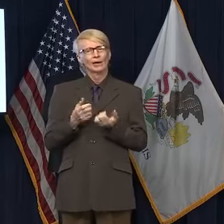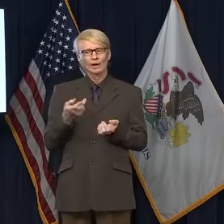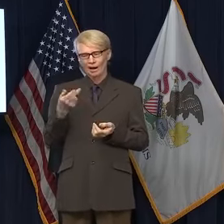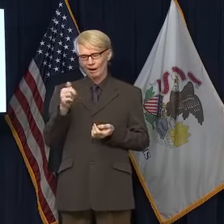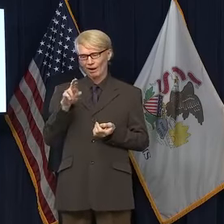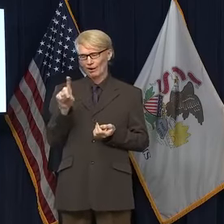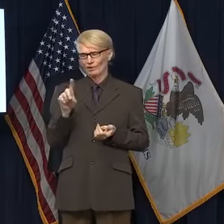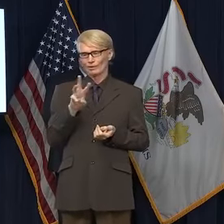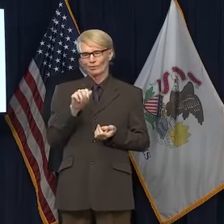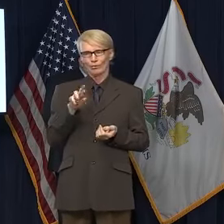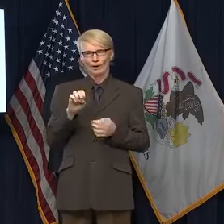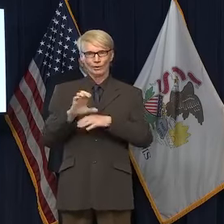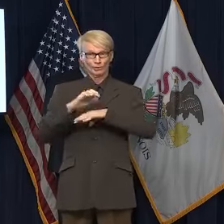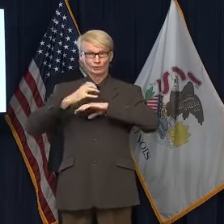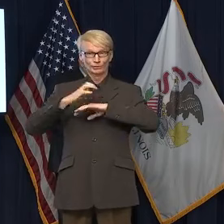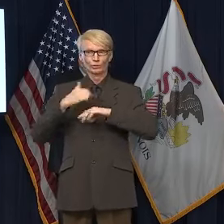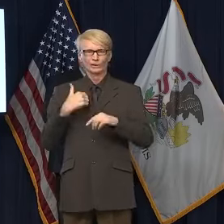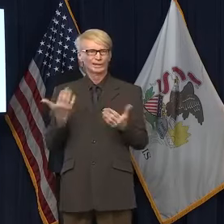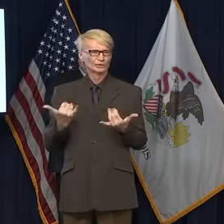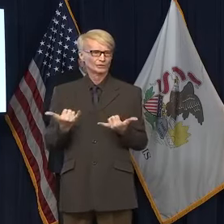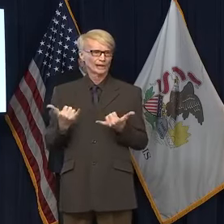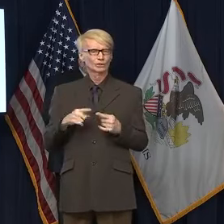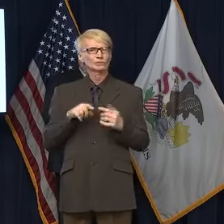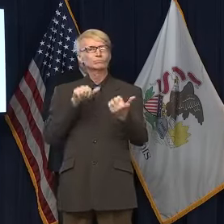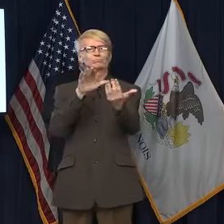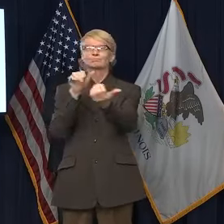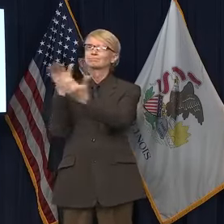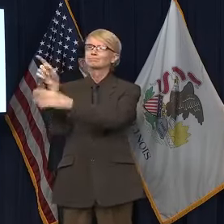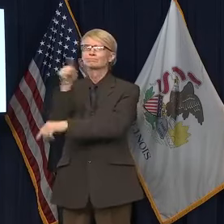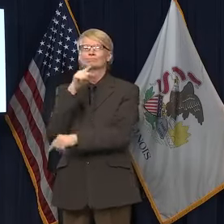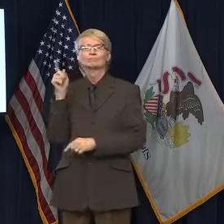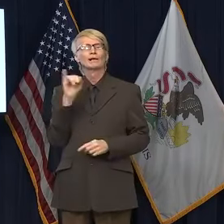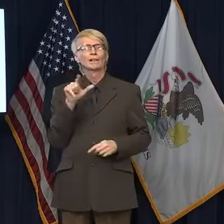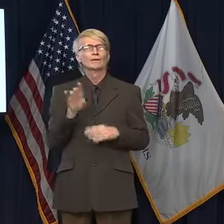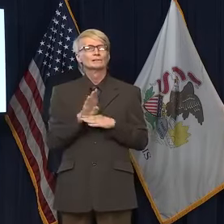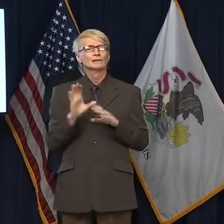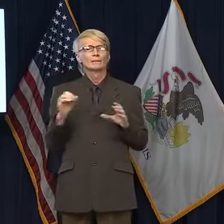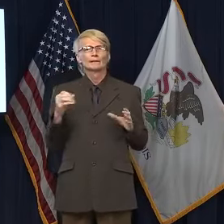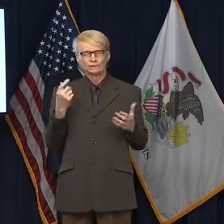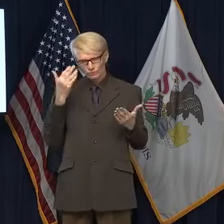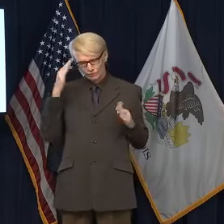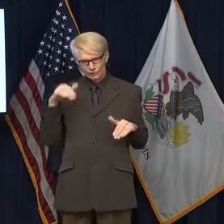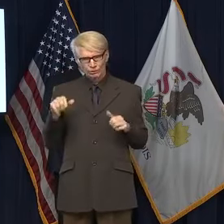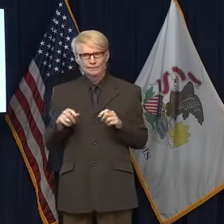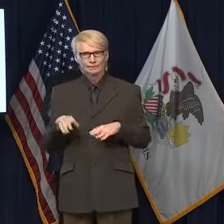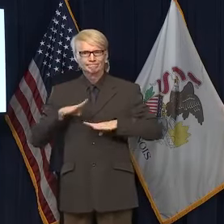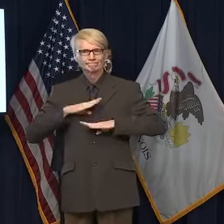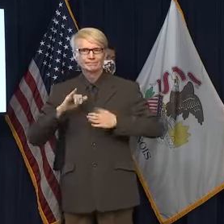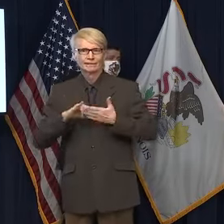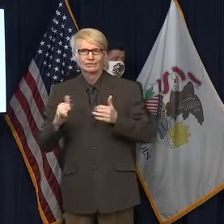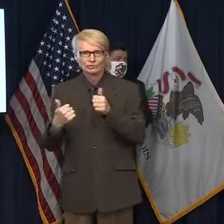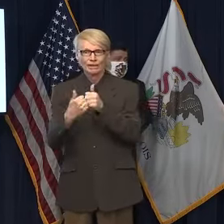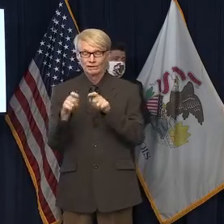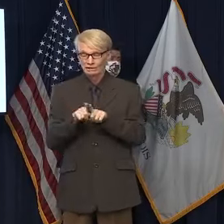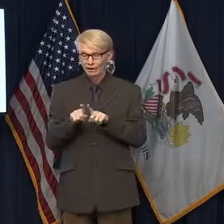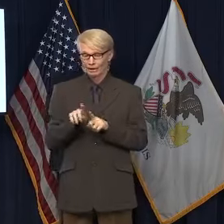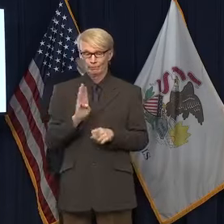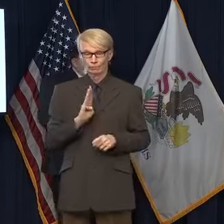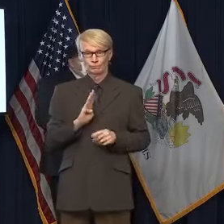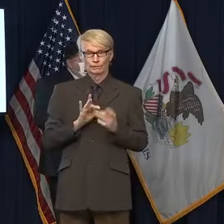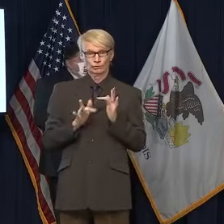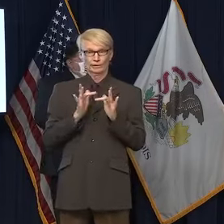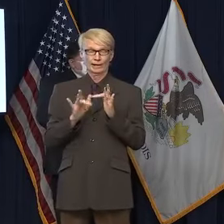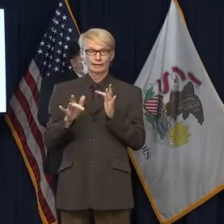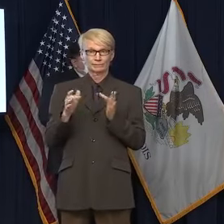we are here today to call on Illinois companies to help us meet this challenge. Just like our broadband infrastructure program, which asks for